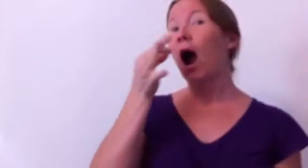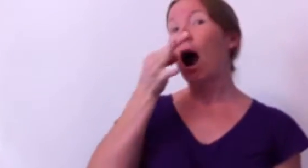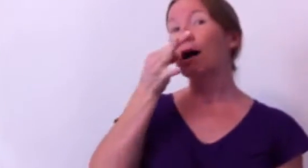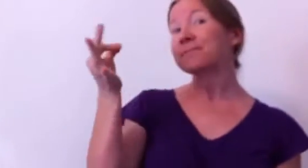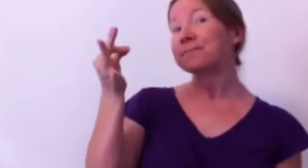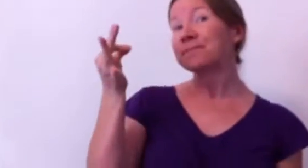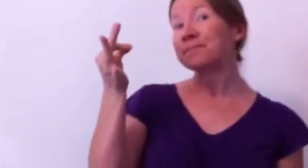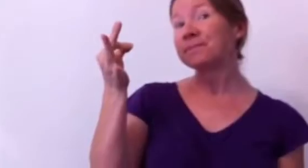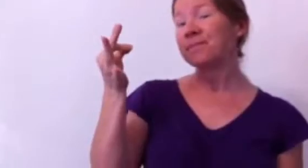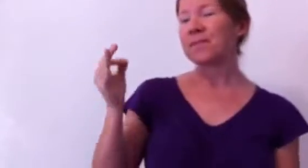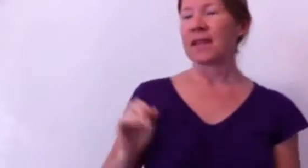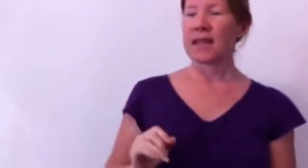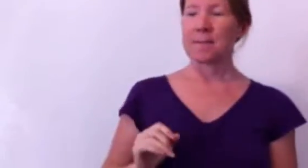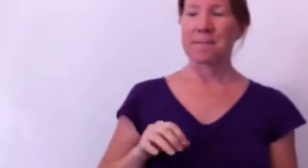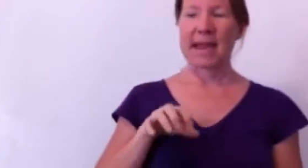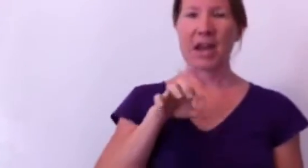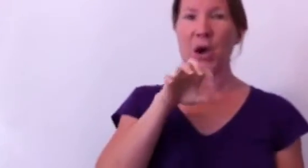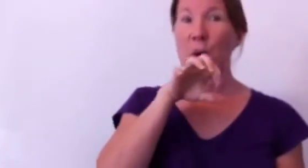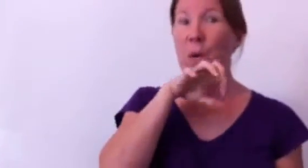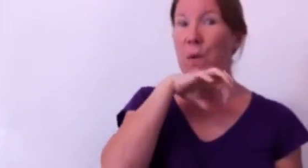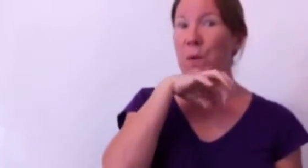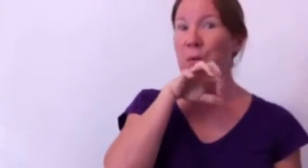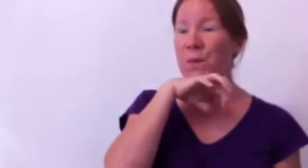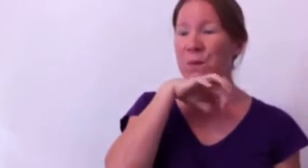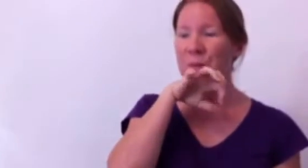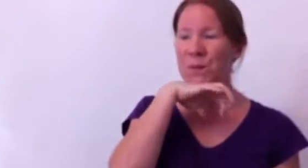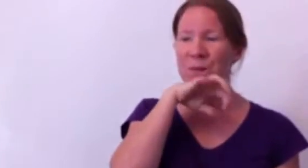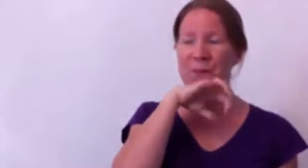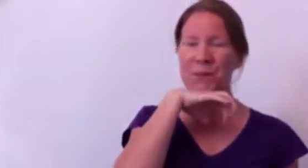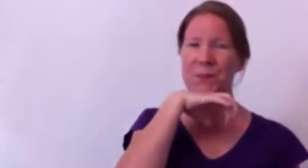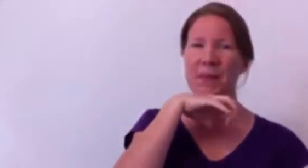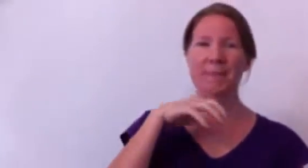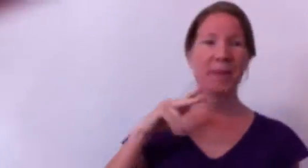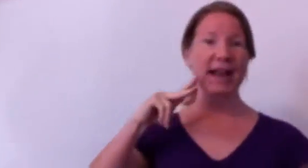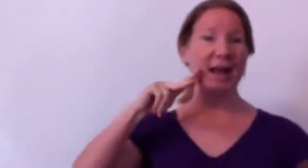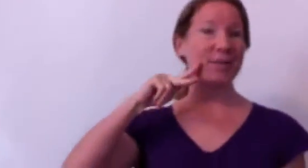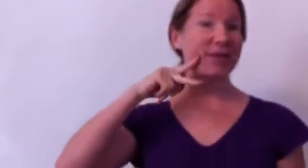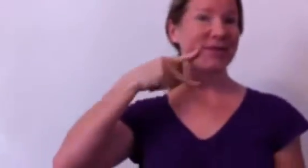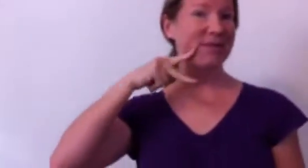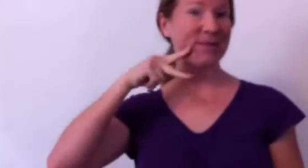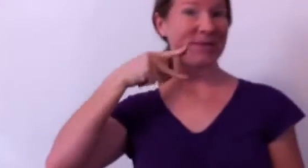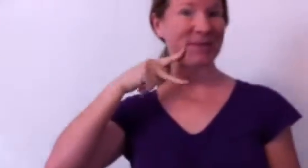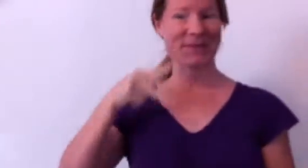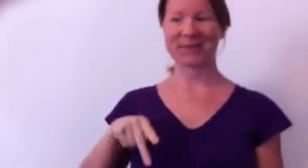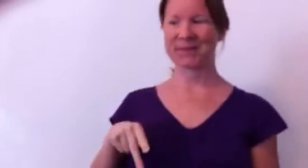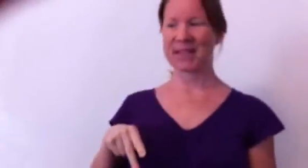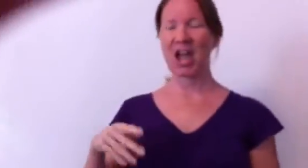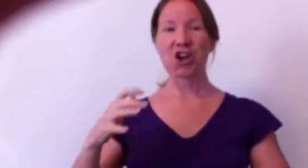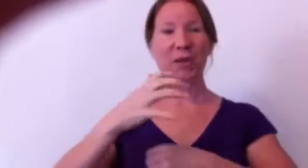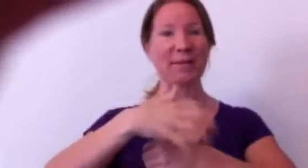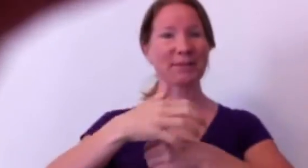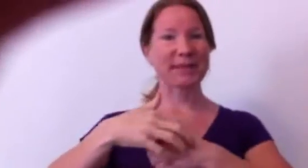mango, pineapple, grapes,